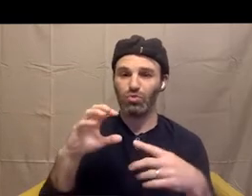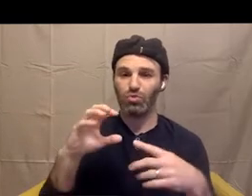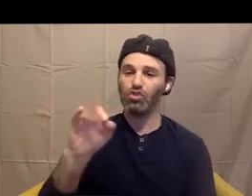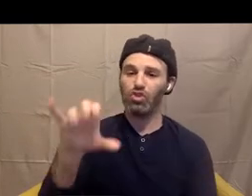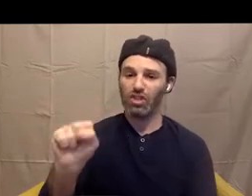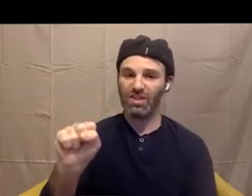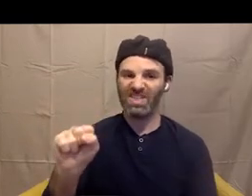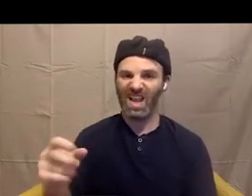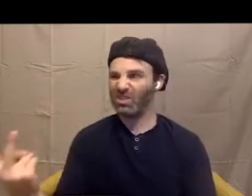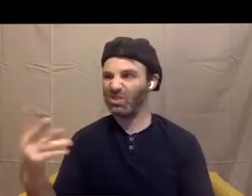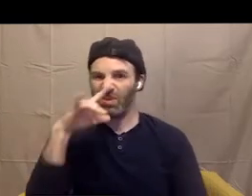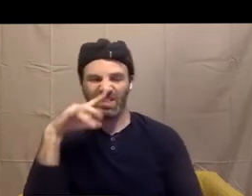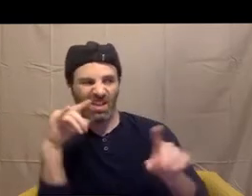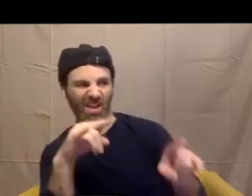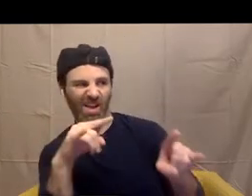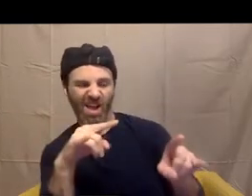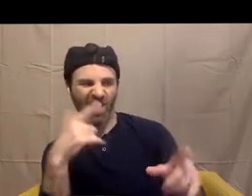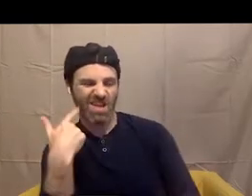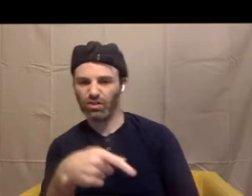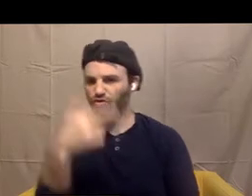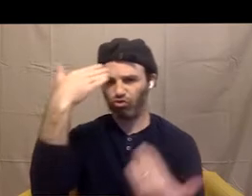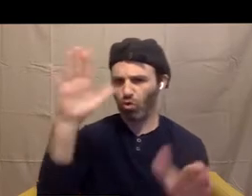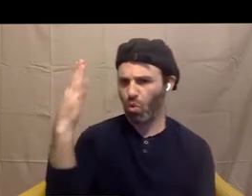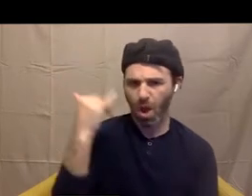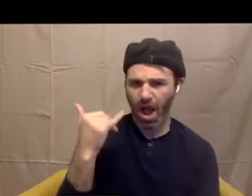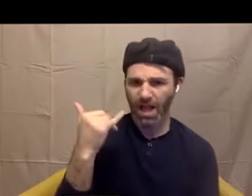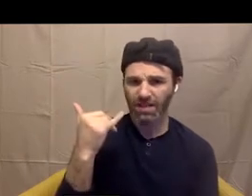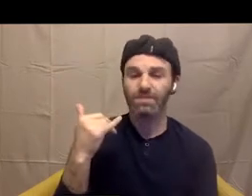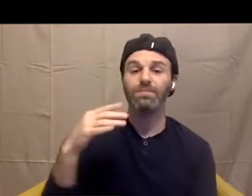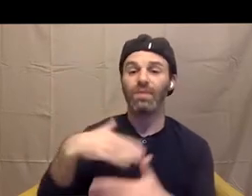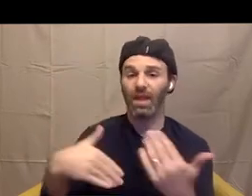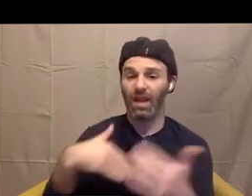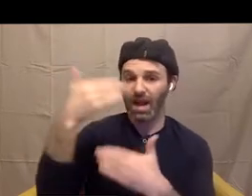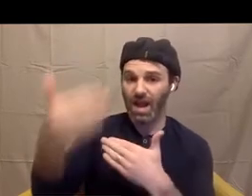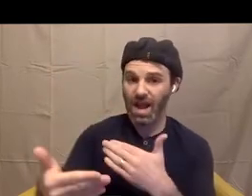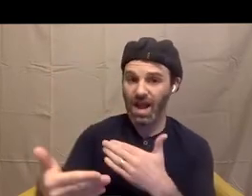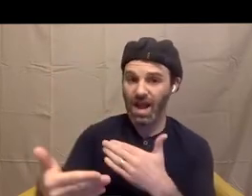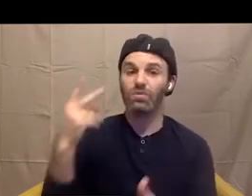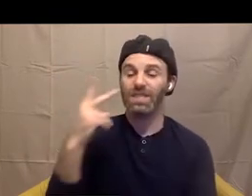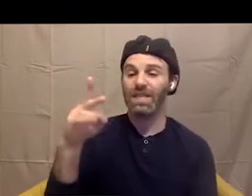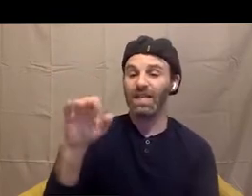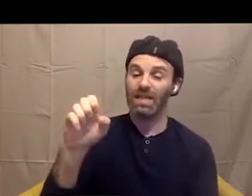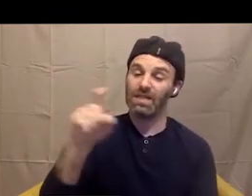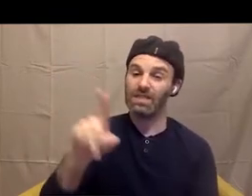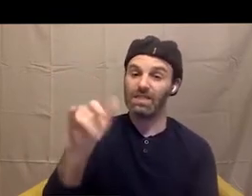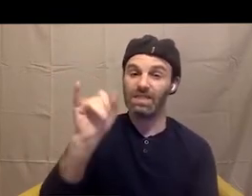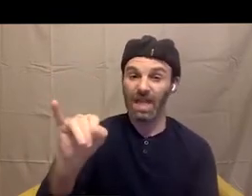And in the next panel, we have Zai. Zai's at a movie theater. And they're overhearing this conversation between these two older teenagers that looks like a